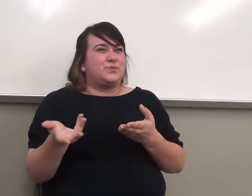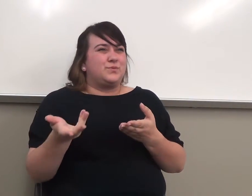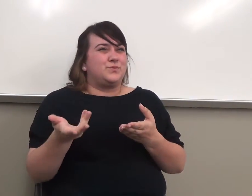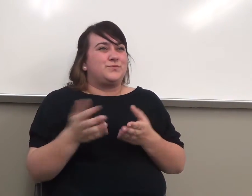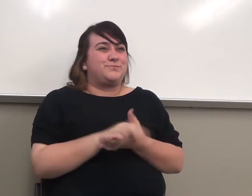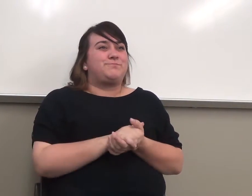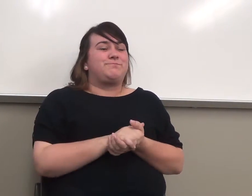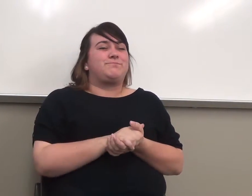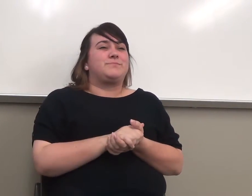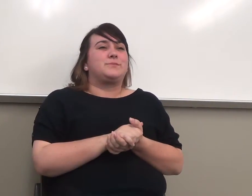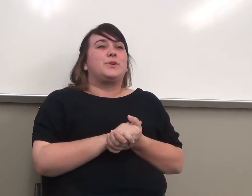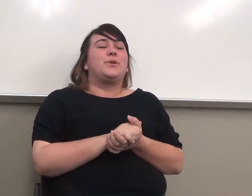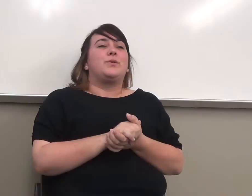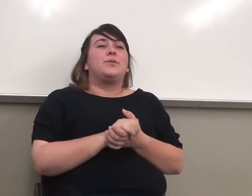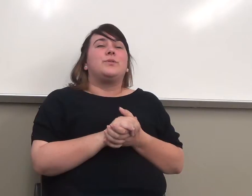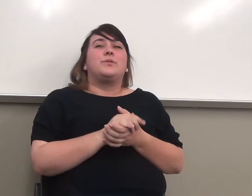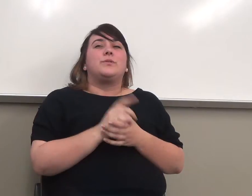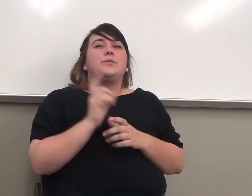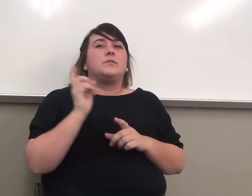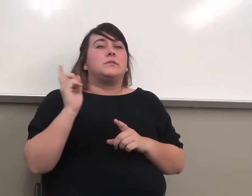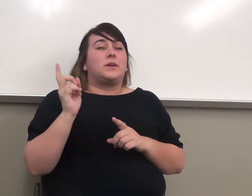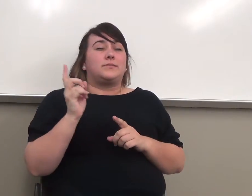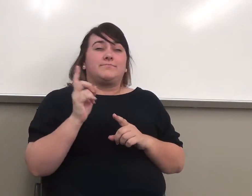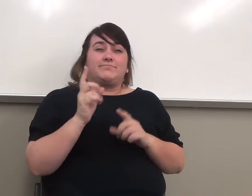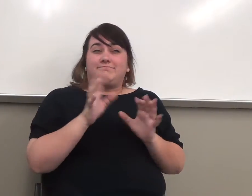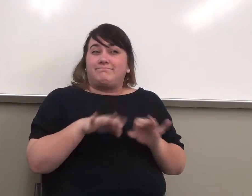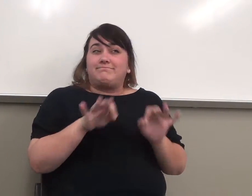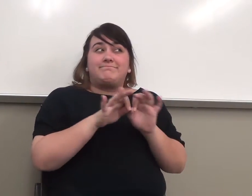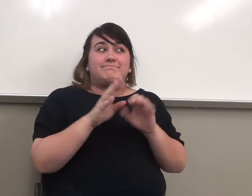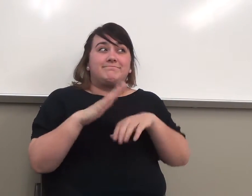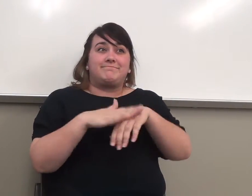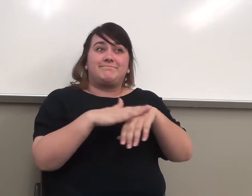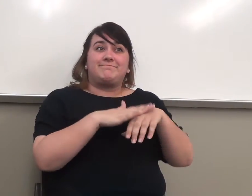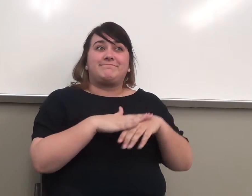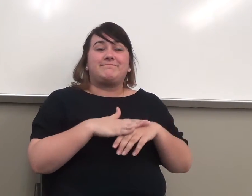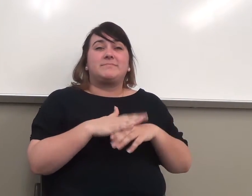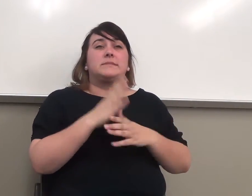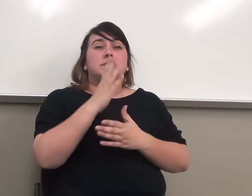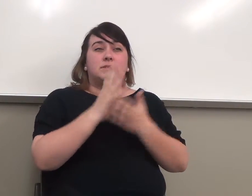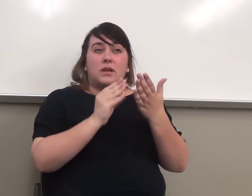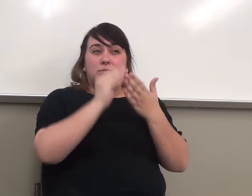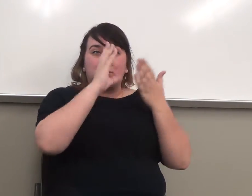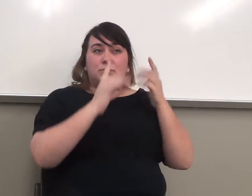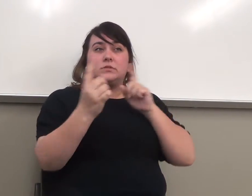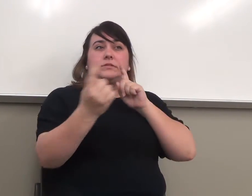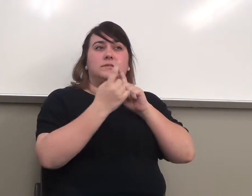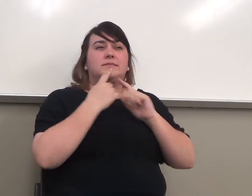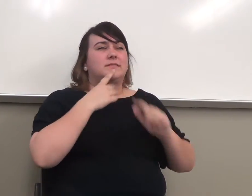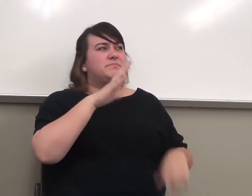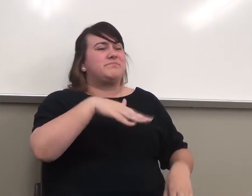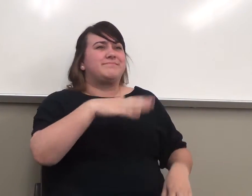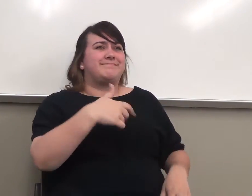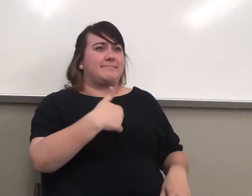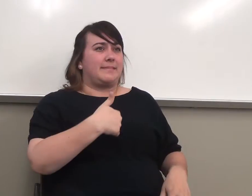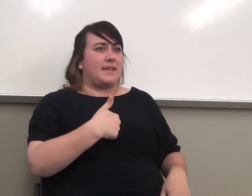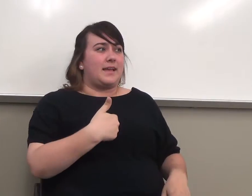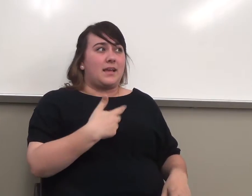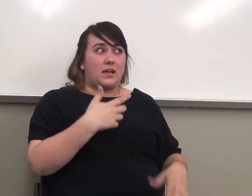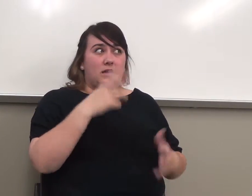So the thing about this is, though, I do sometimes have students come up and say to me, well, when I signed up for this